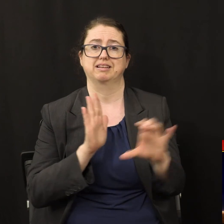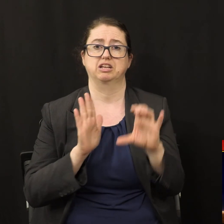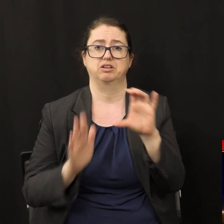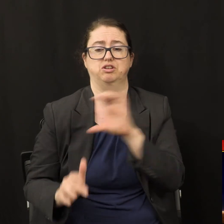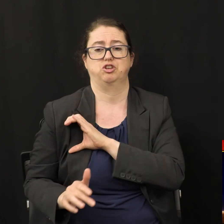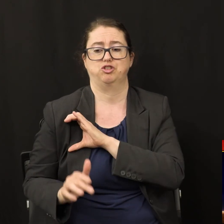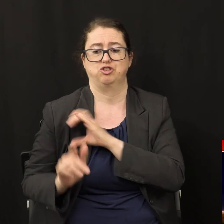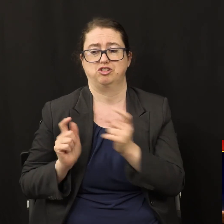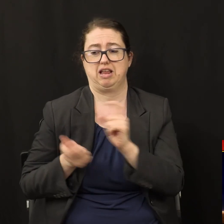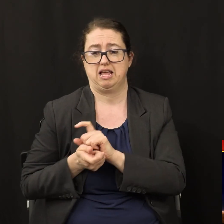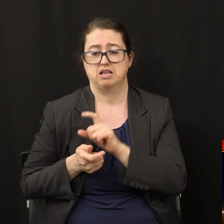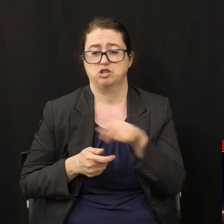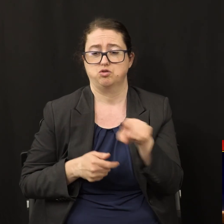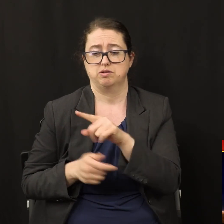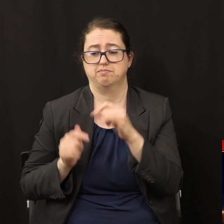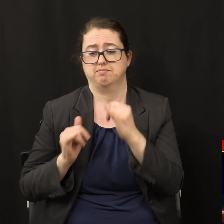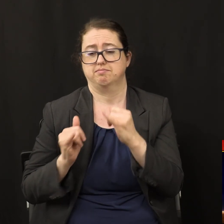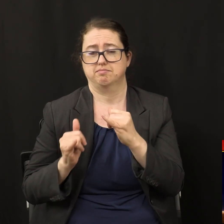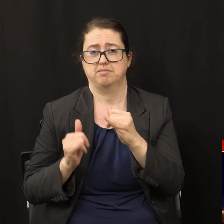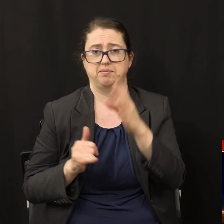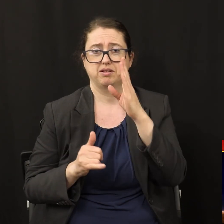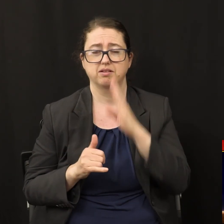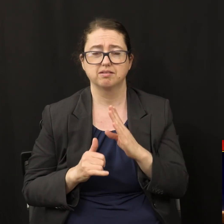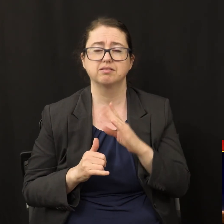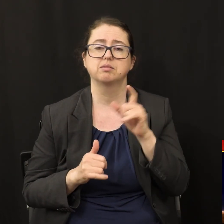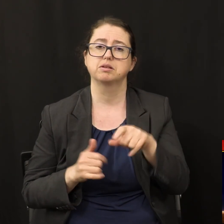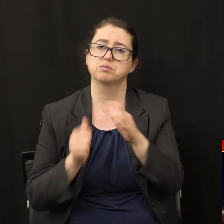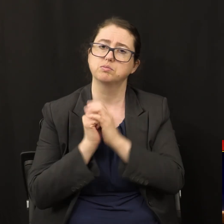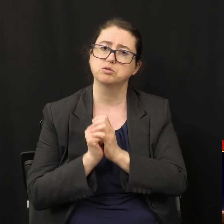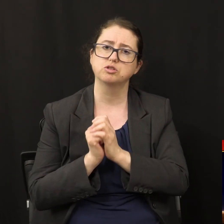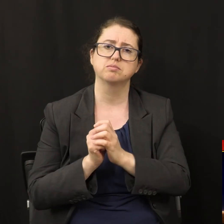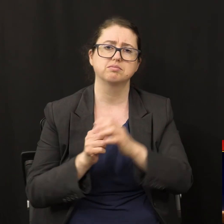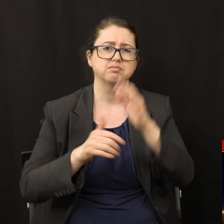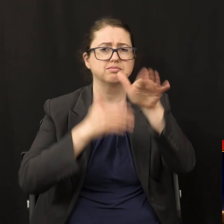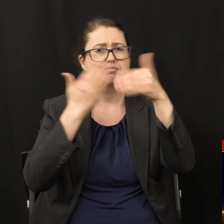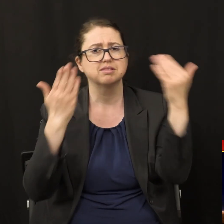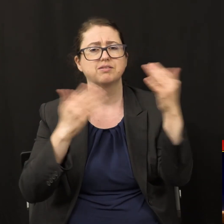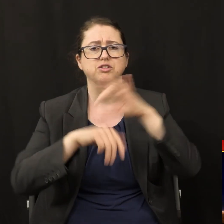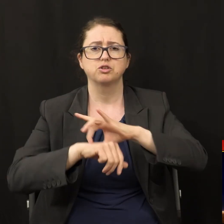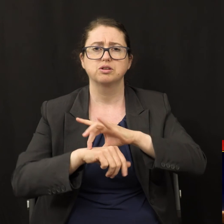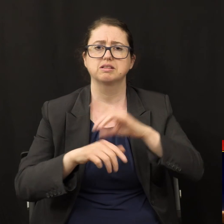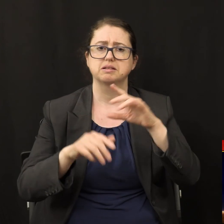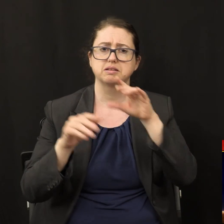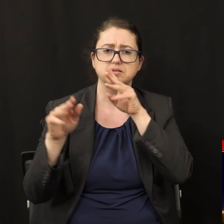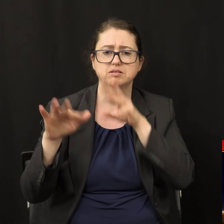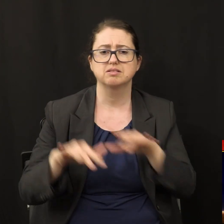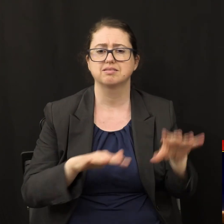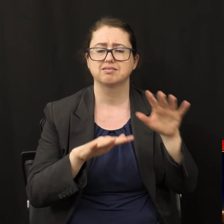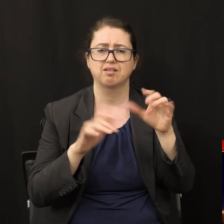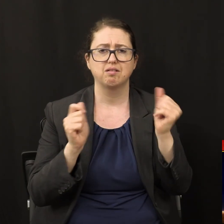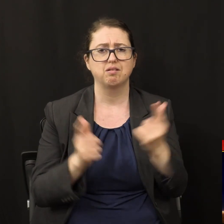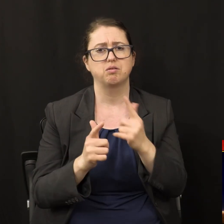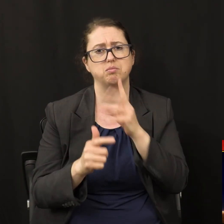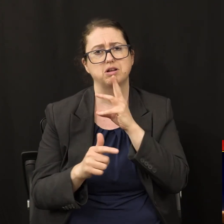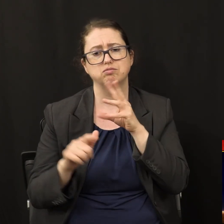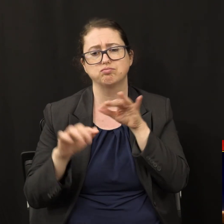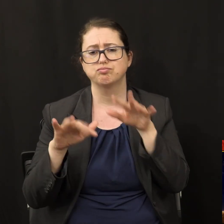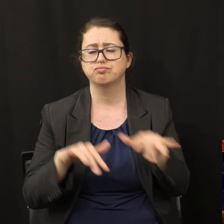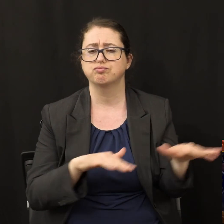has come and worship him who made heaven and earth the sea and springs of water so the